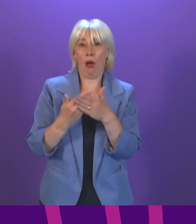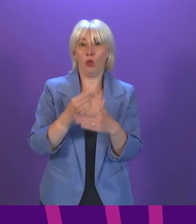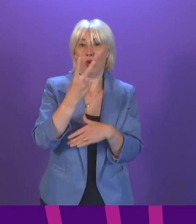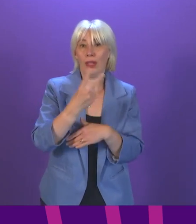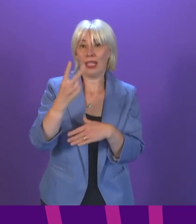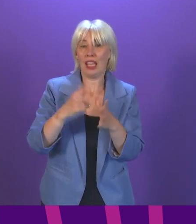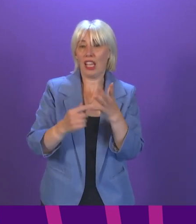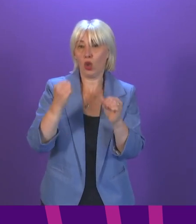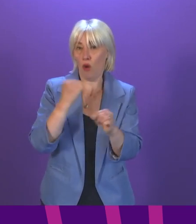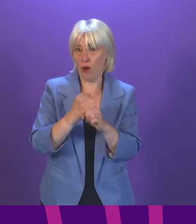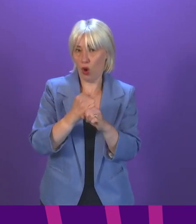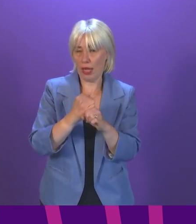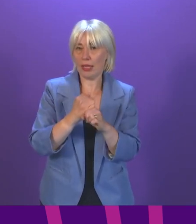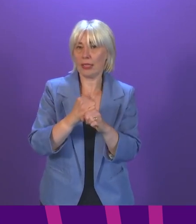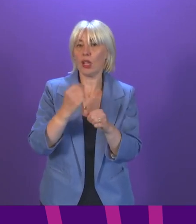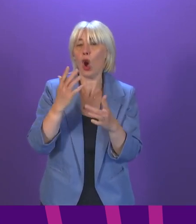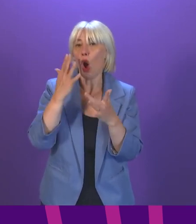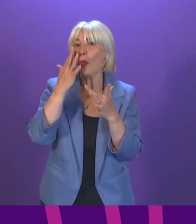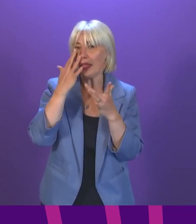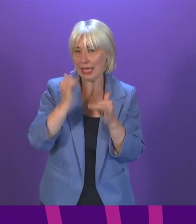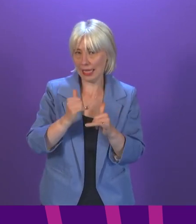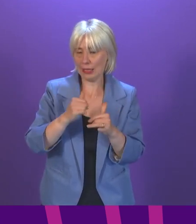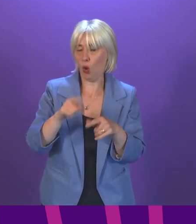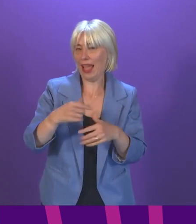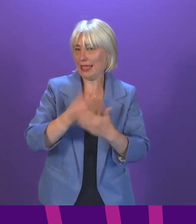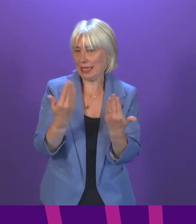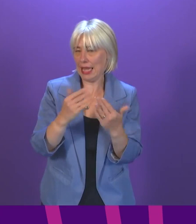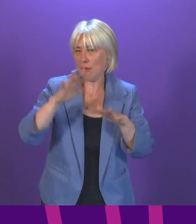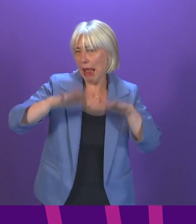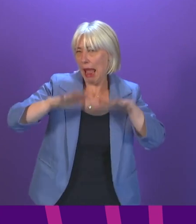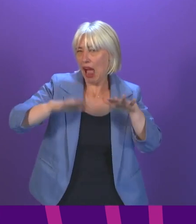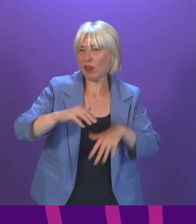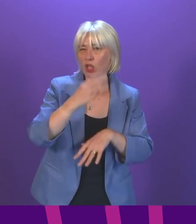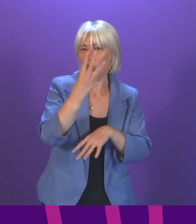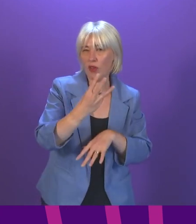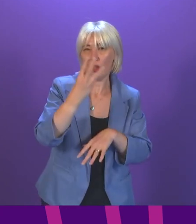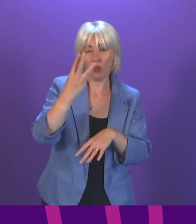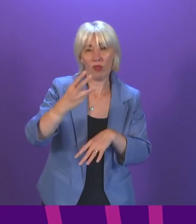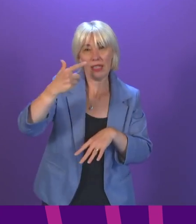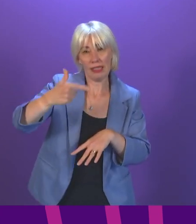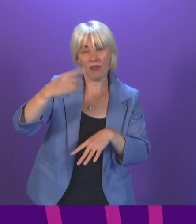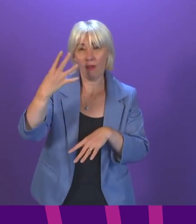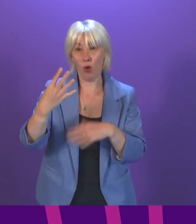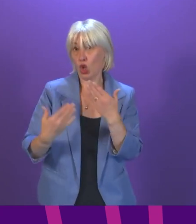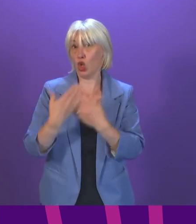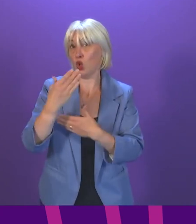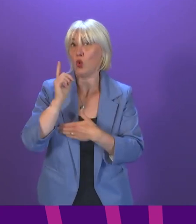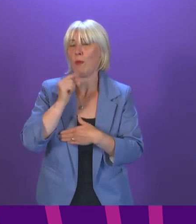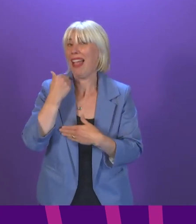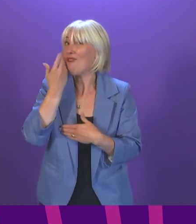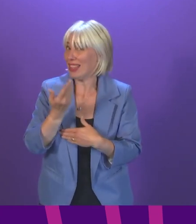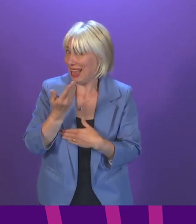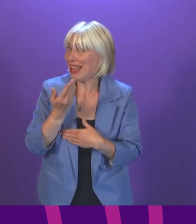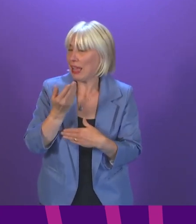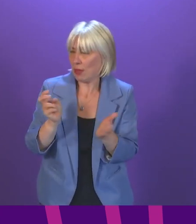August, based on the date test samples were taken, an average of 3,374 new cases per day